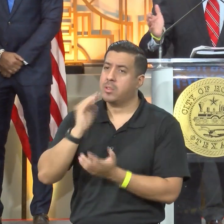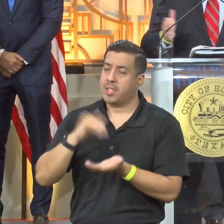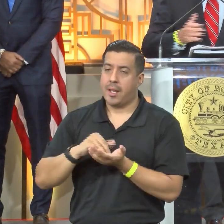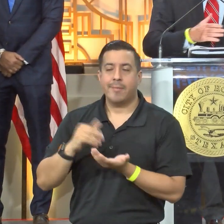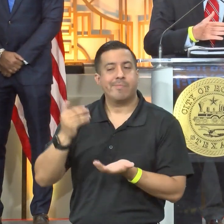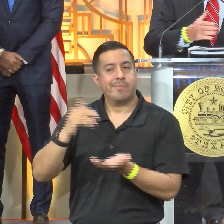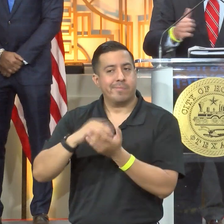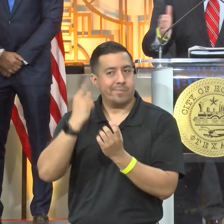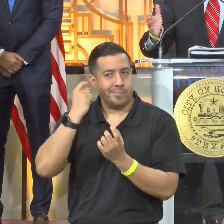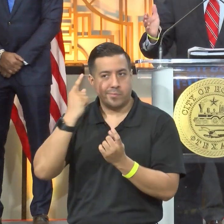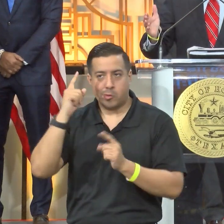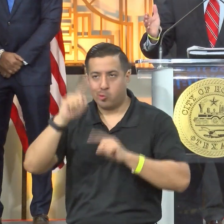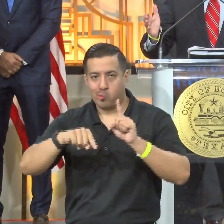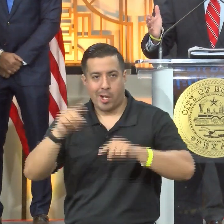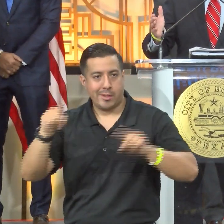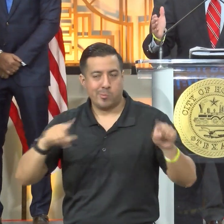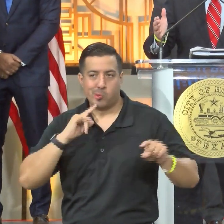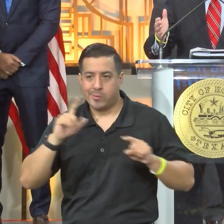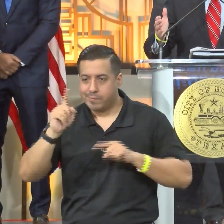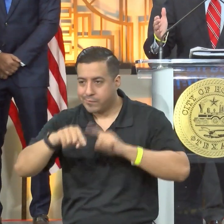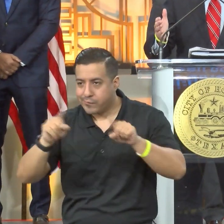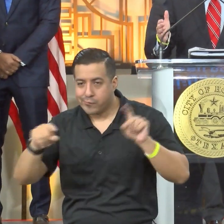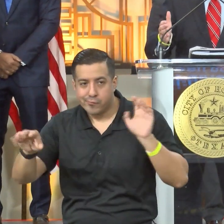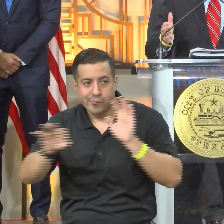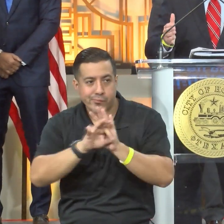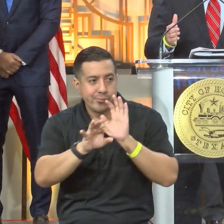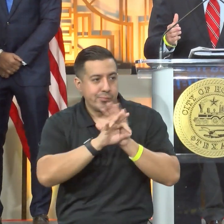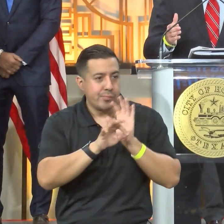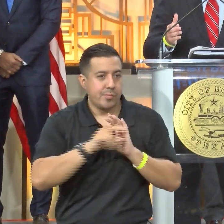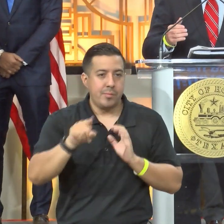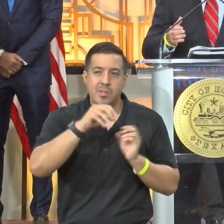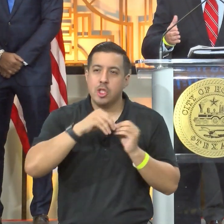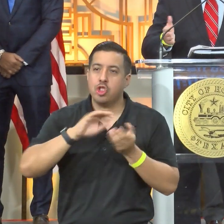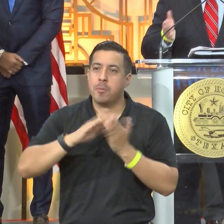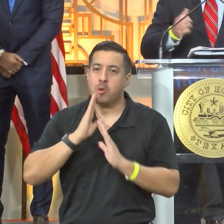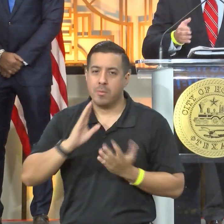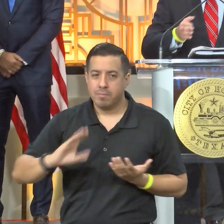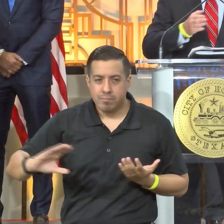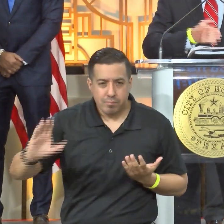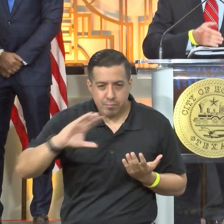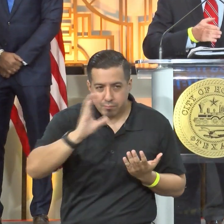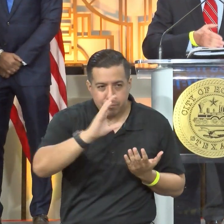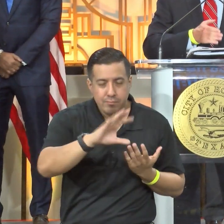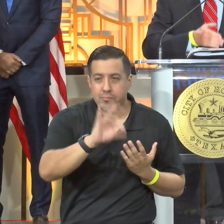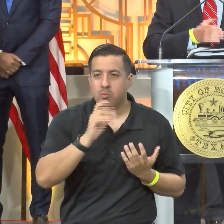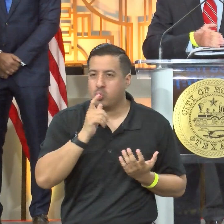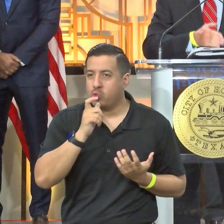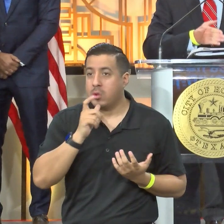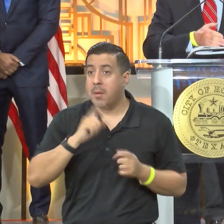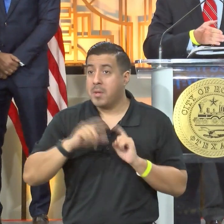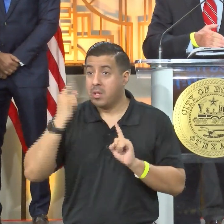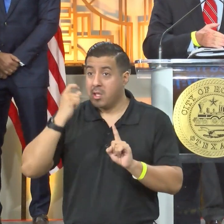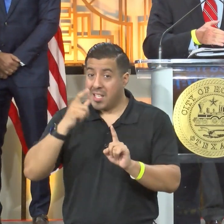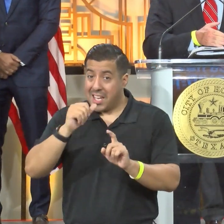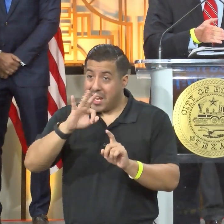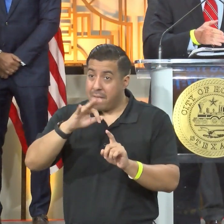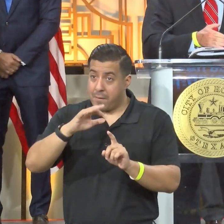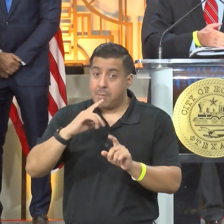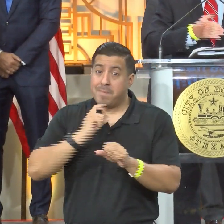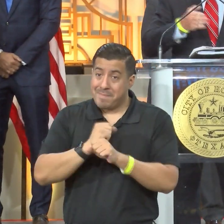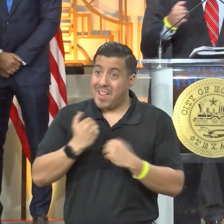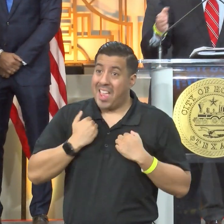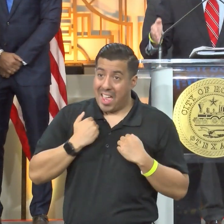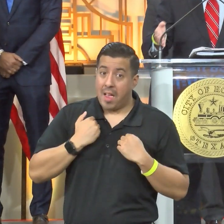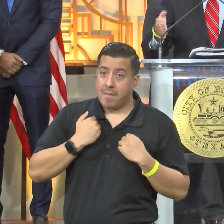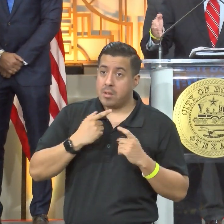random selection of addresses across the community but in addition folks who test positive the first time we are going to ask